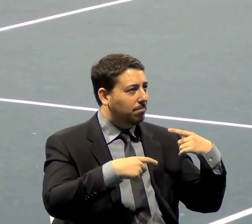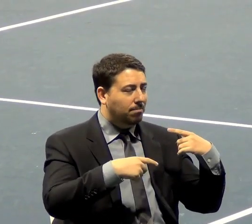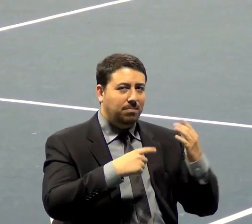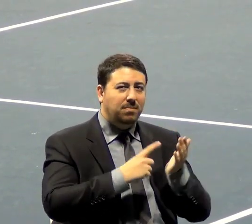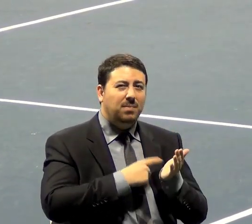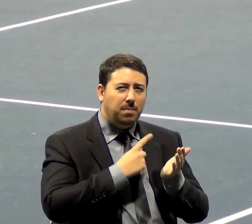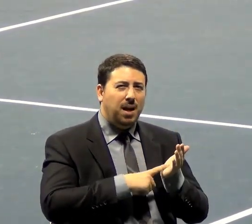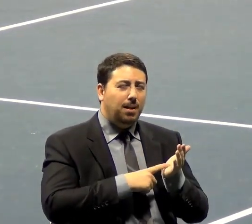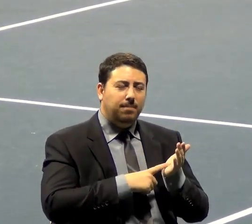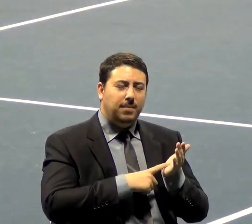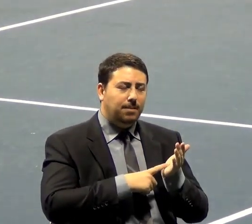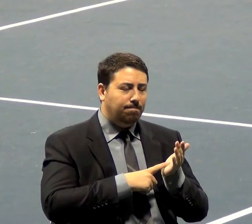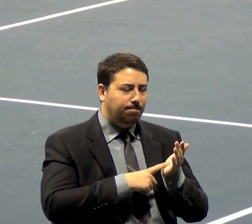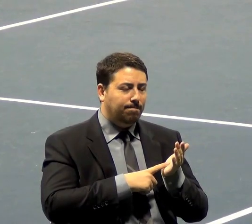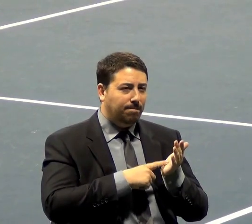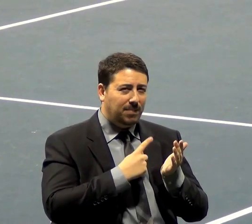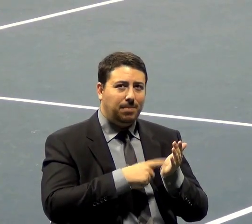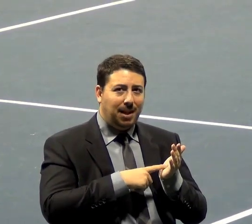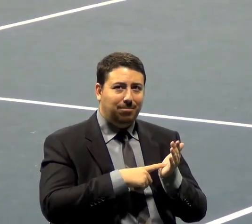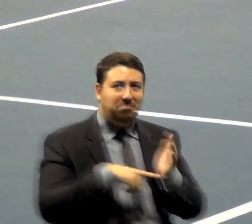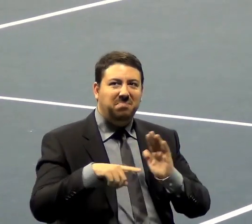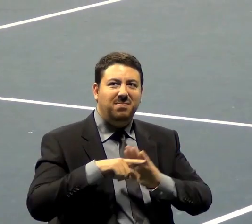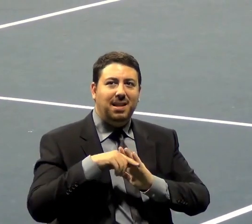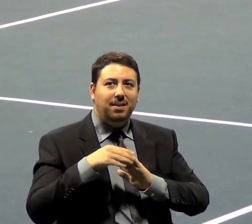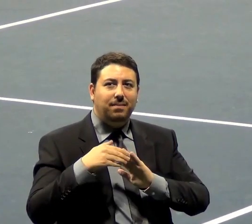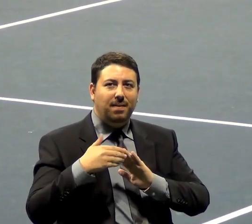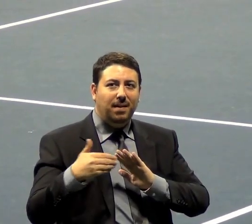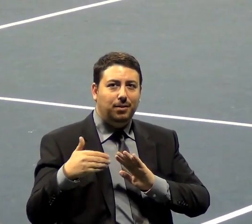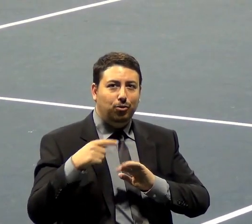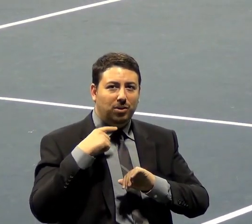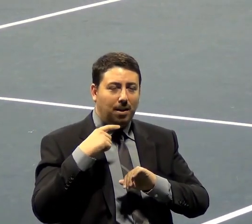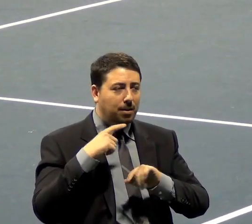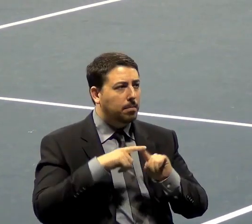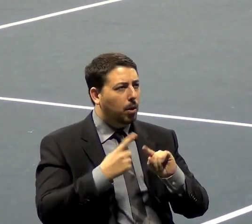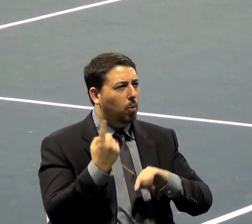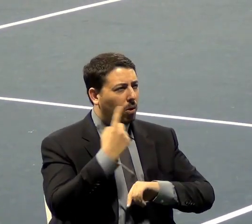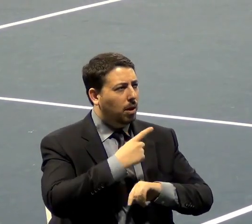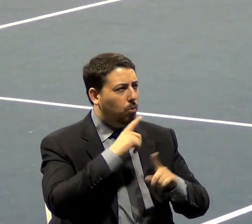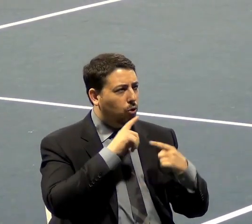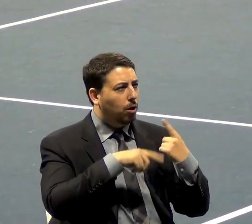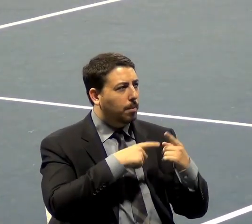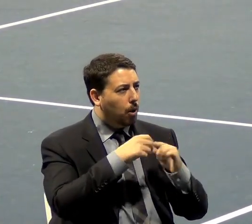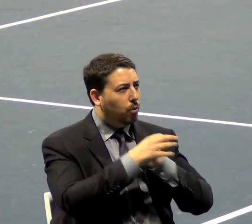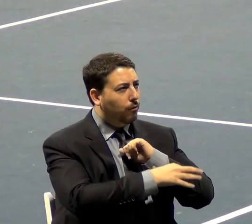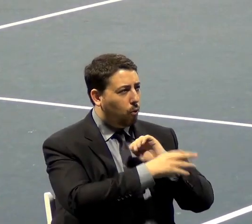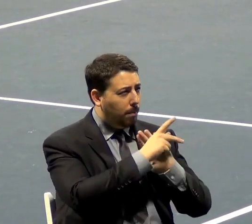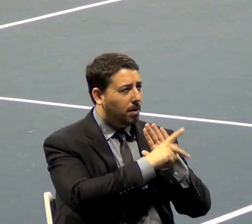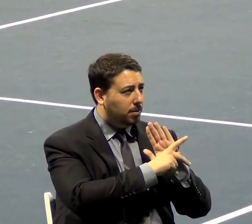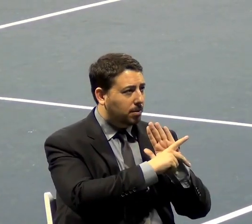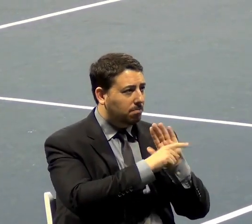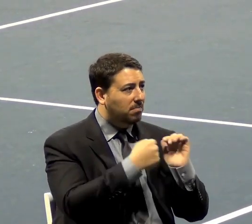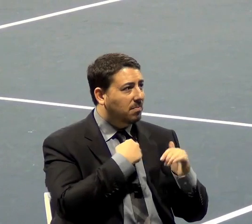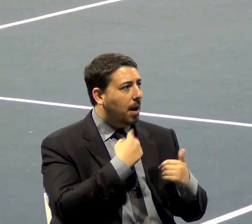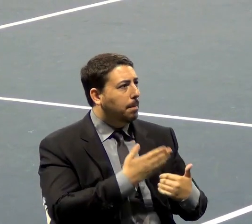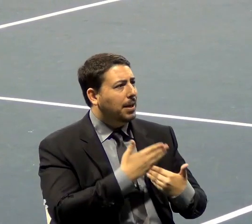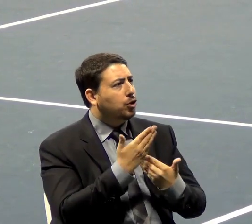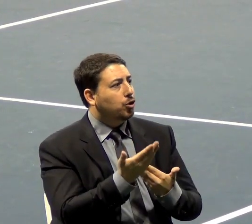you know, you can get some negative things thrown at you. But one day when we were talking about foreign policy, I made these suggestions because I thought it was